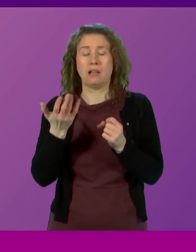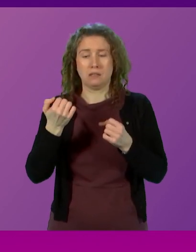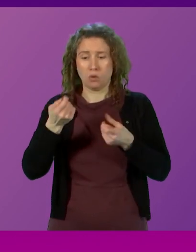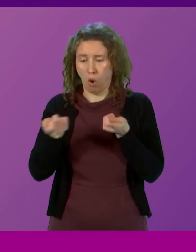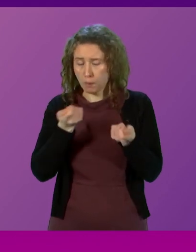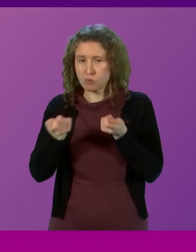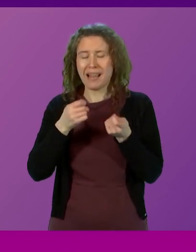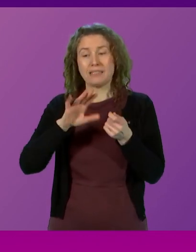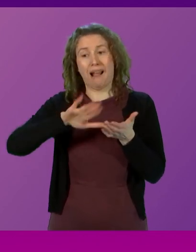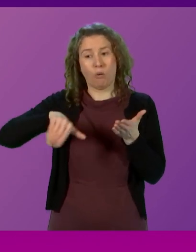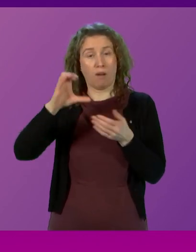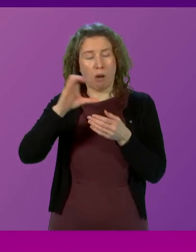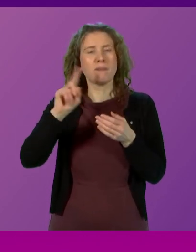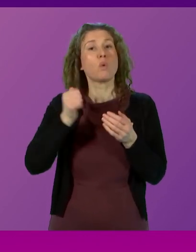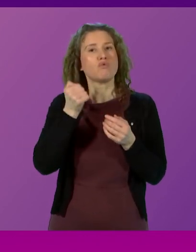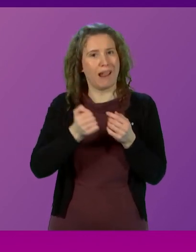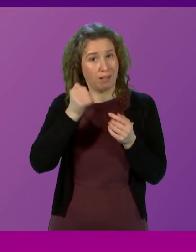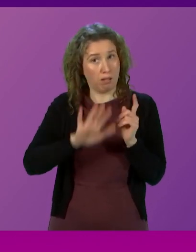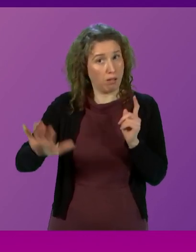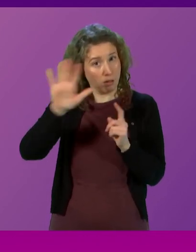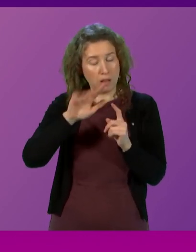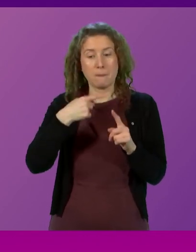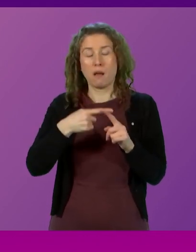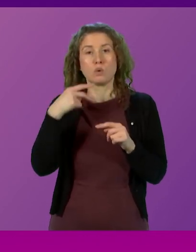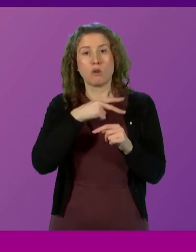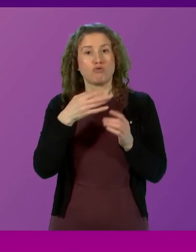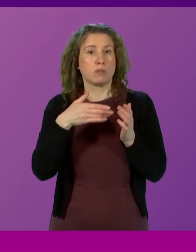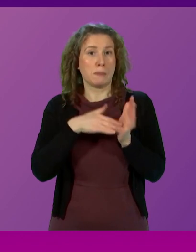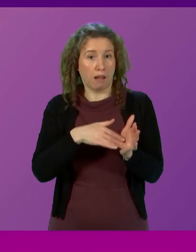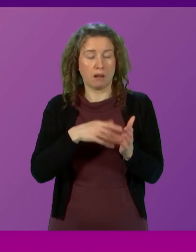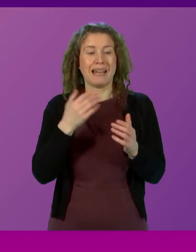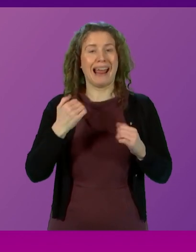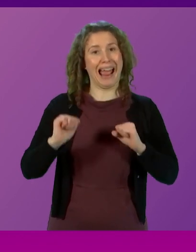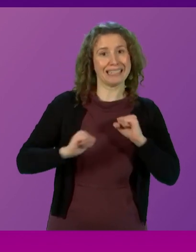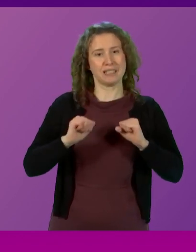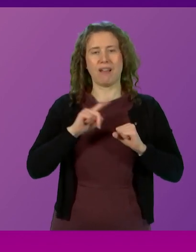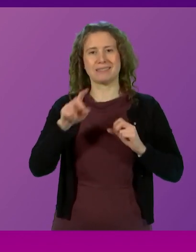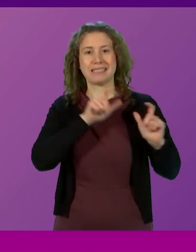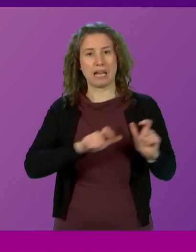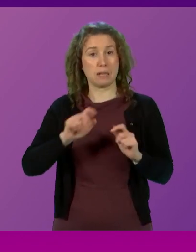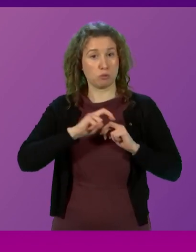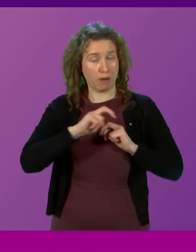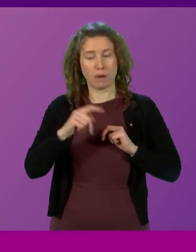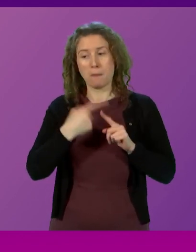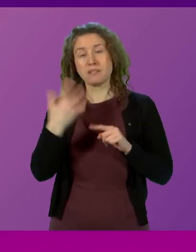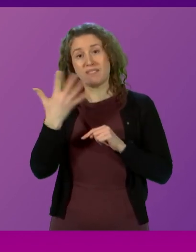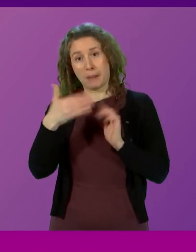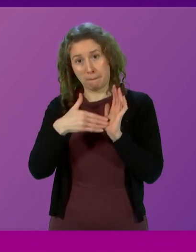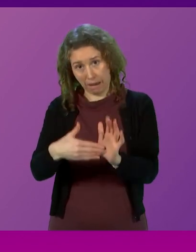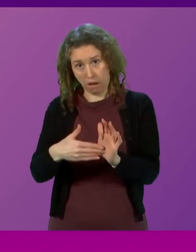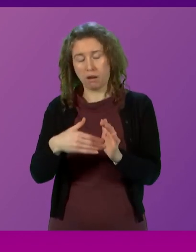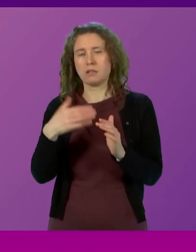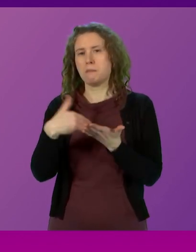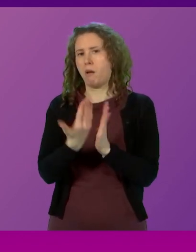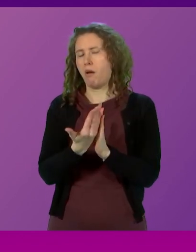infrastructure, invest nearly £200 million in active and sustainable travel and provide £15 million as